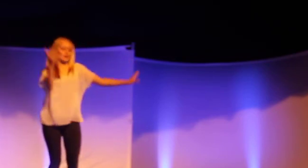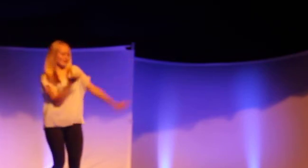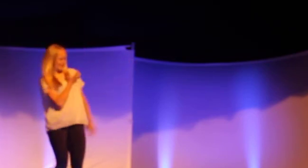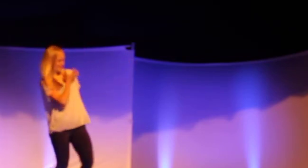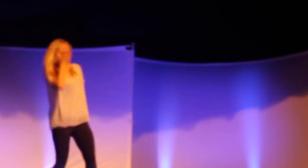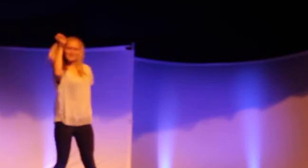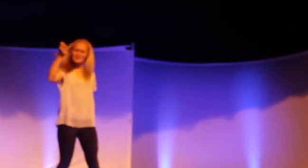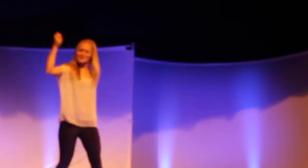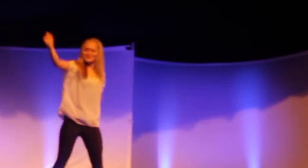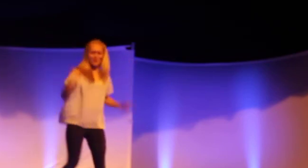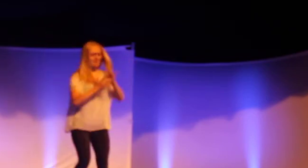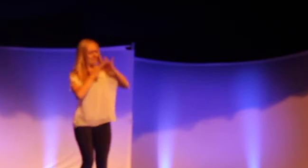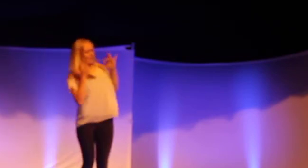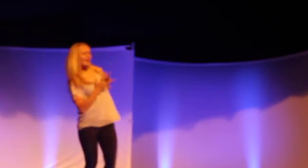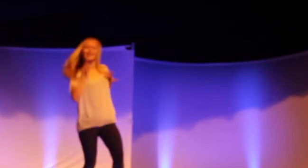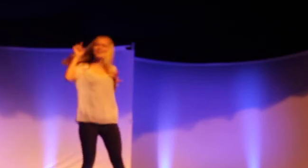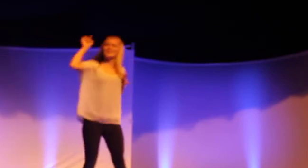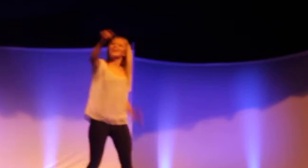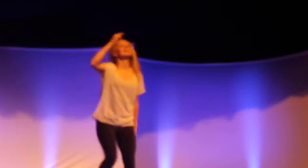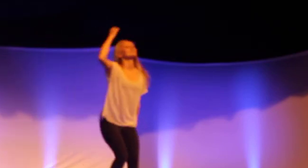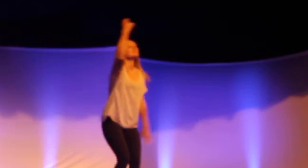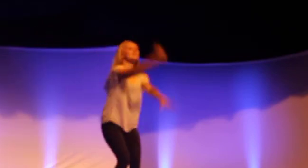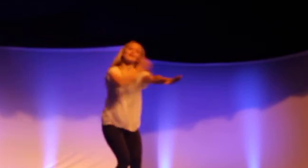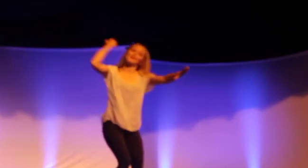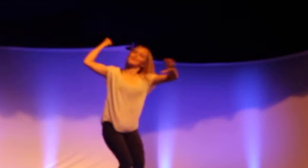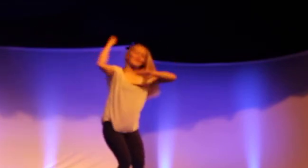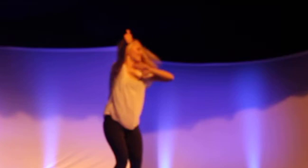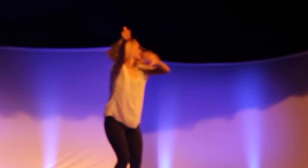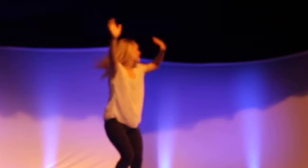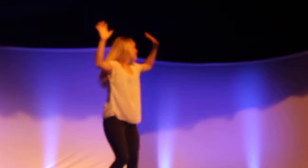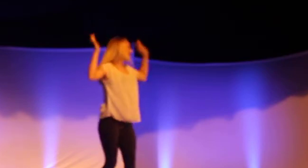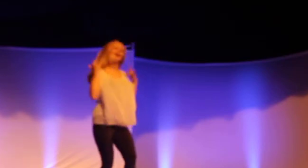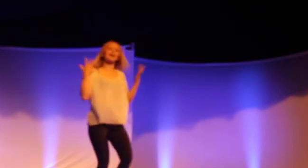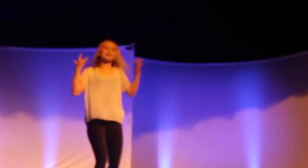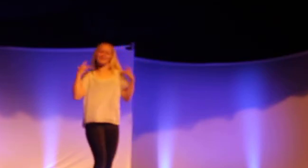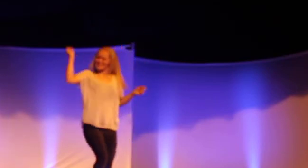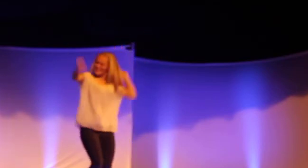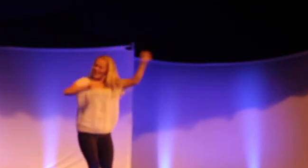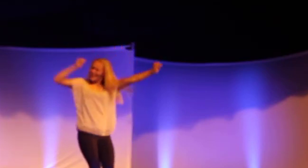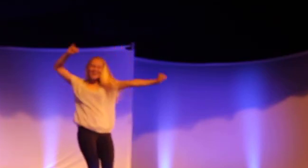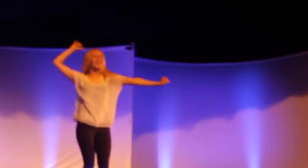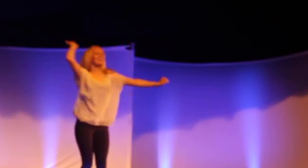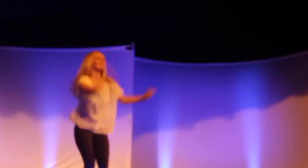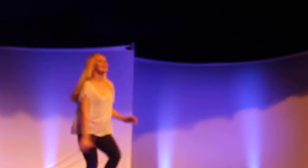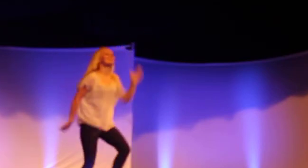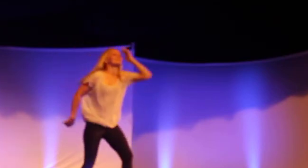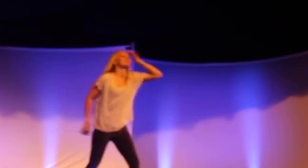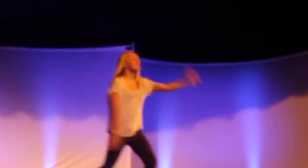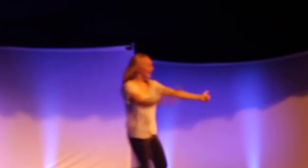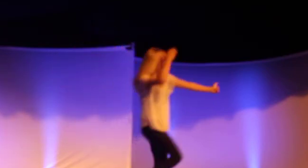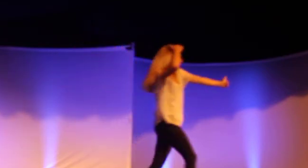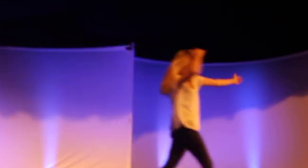You stole my heart and you're to blame Yeah, and that's why